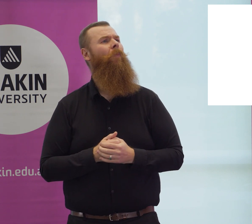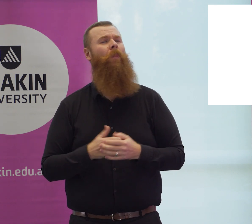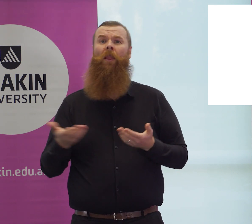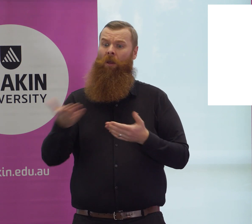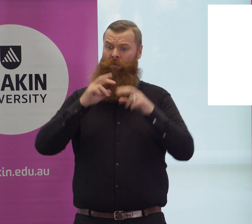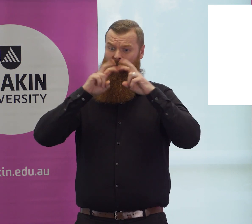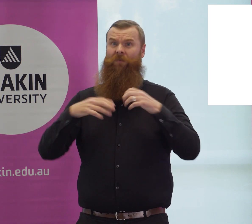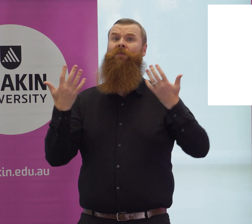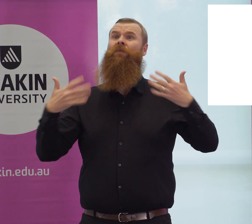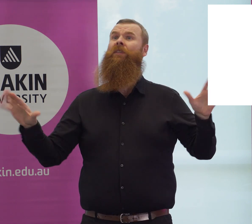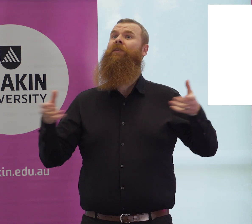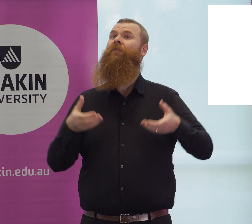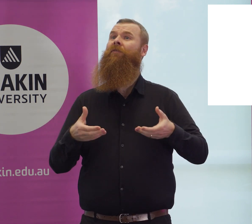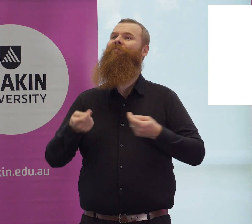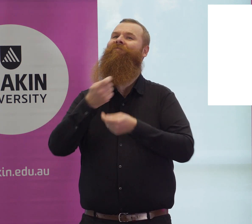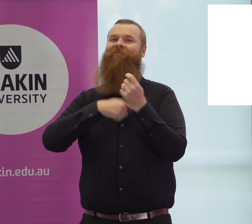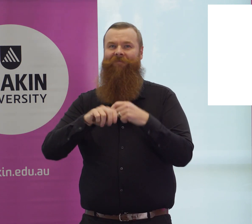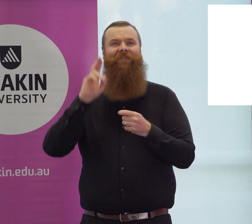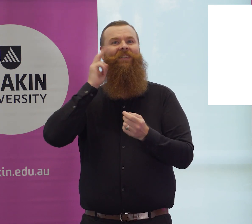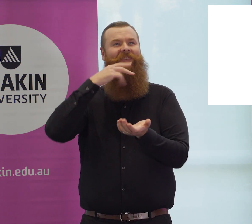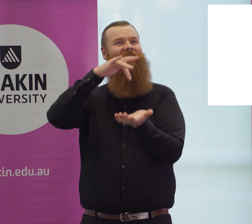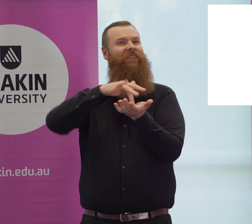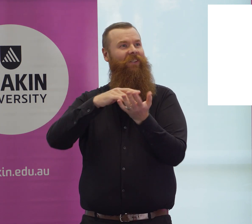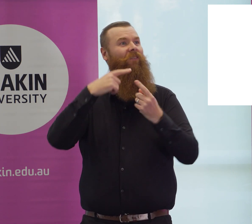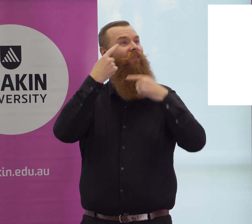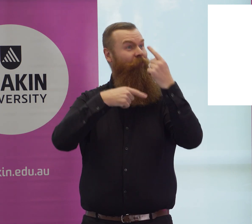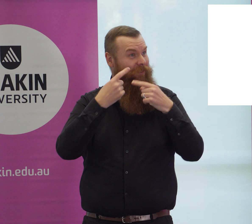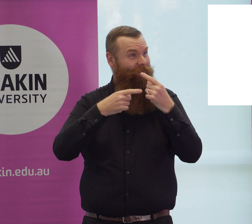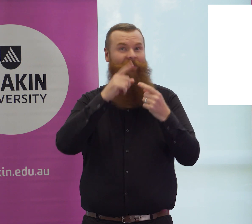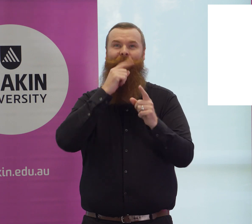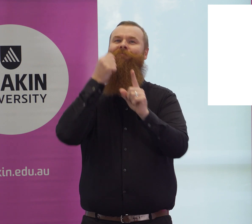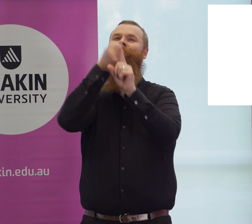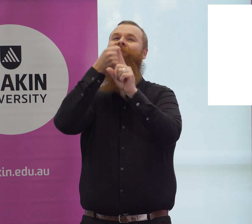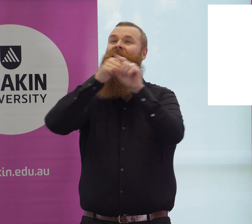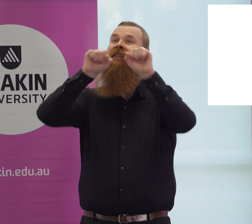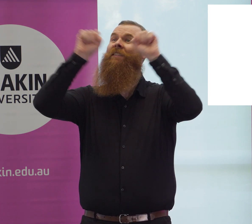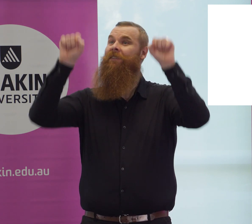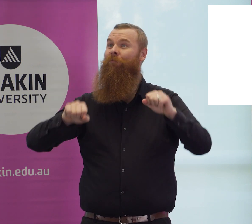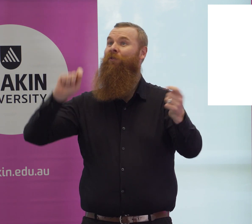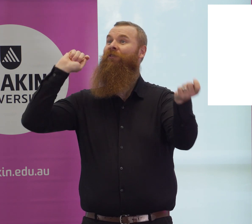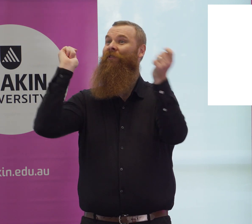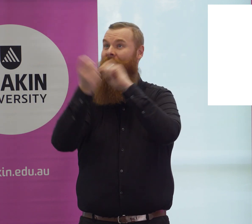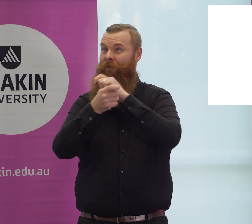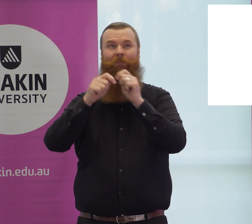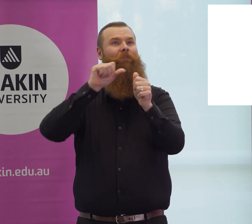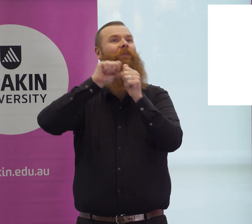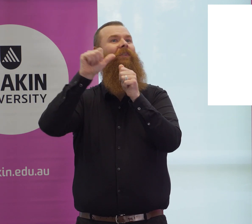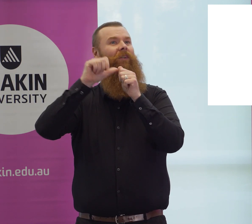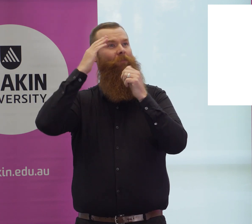people on their priorities for service provision in this area. Through this work, I will generate deaf-centred recommendations for